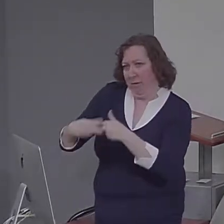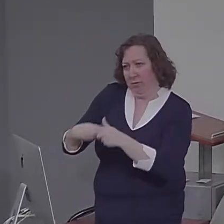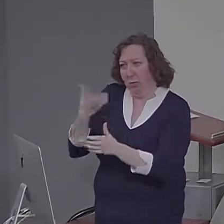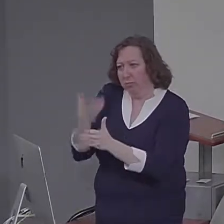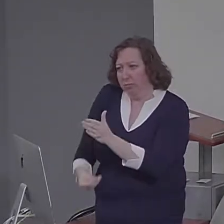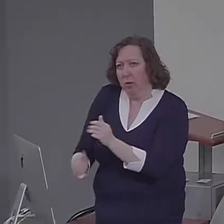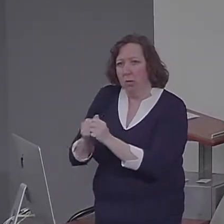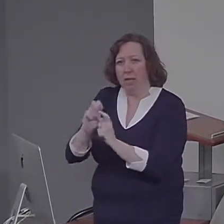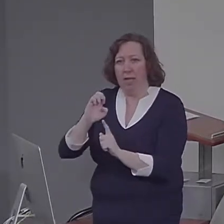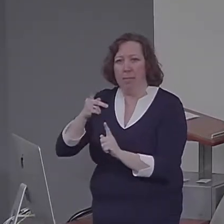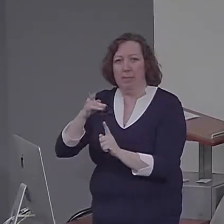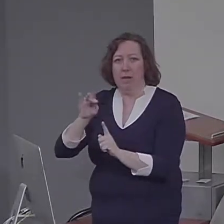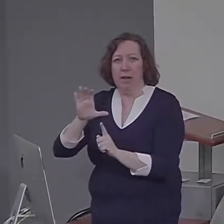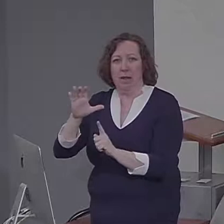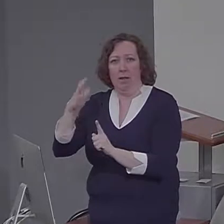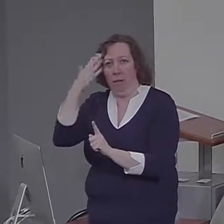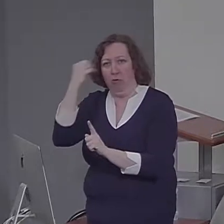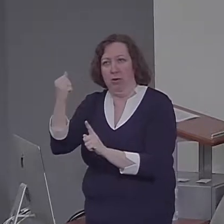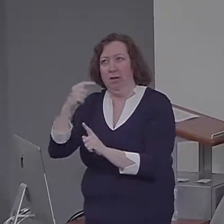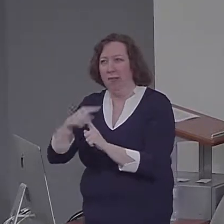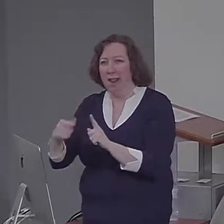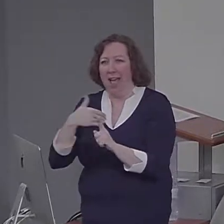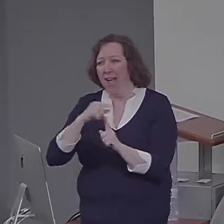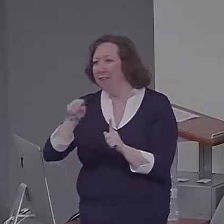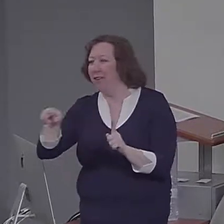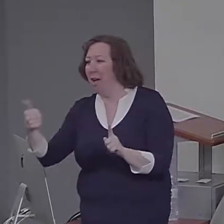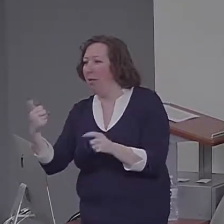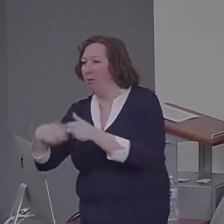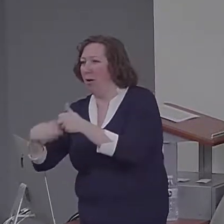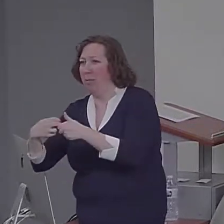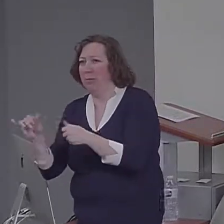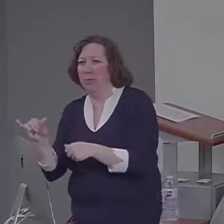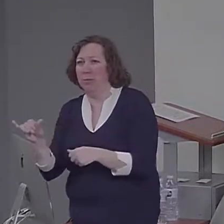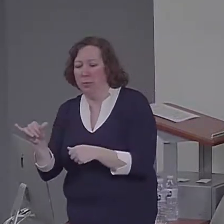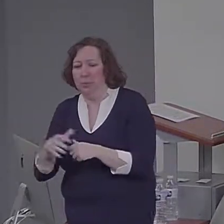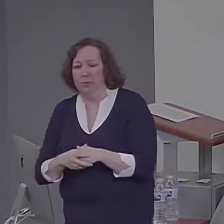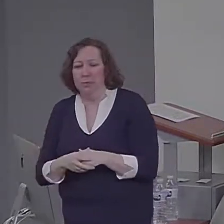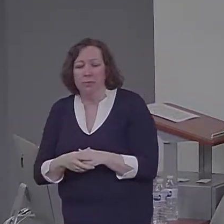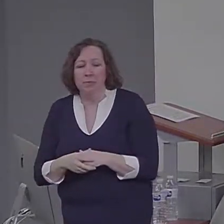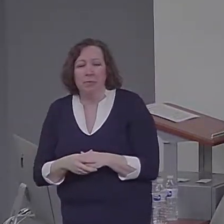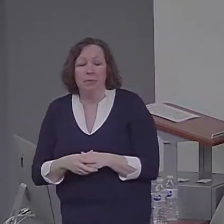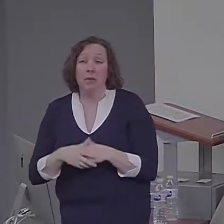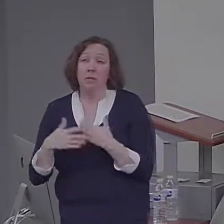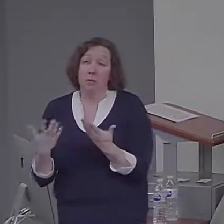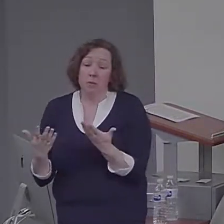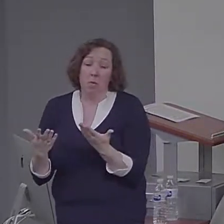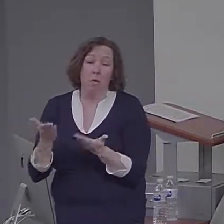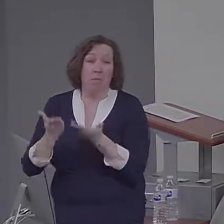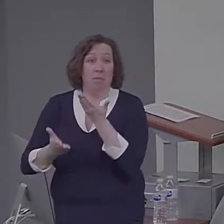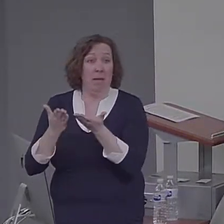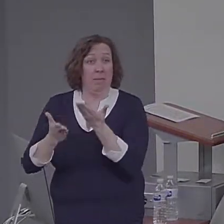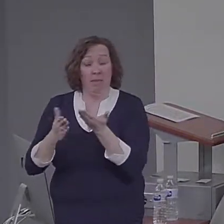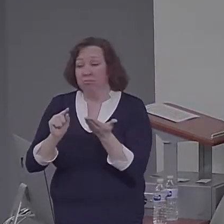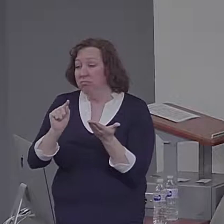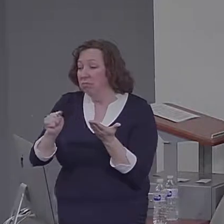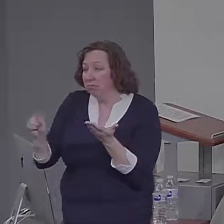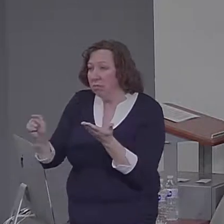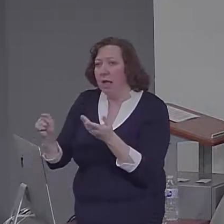be the case that those observations are telling us that it's really episodic memory that is a key driver of these similarities. But it could